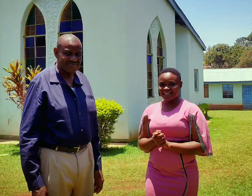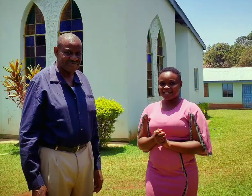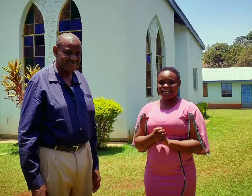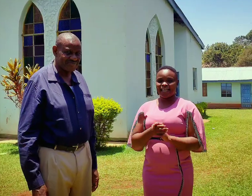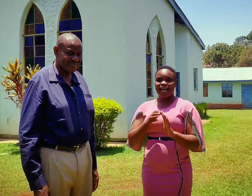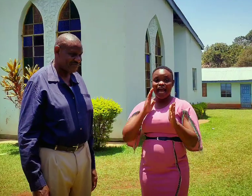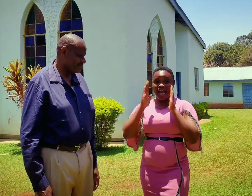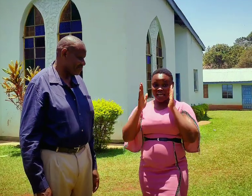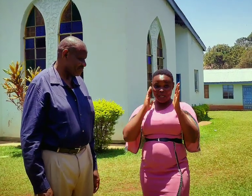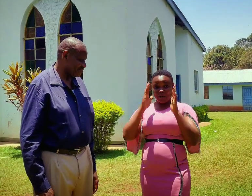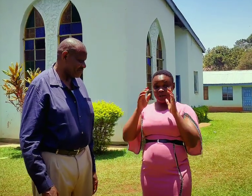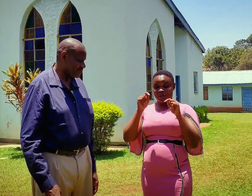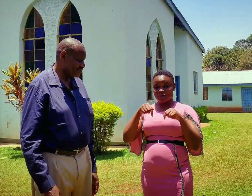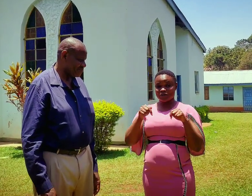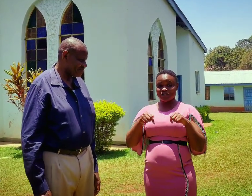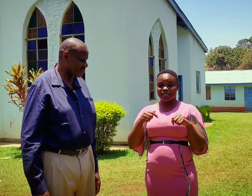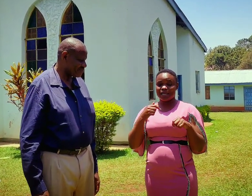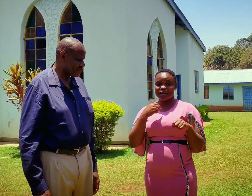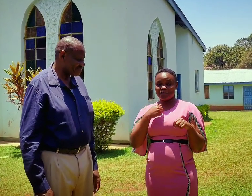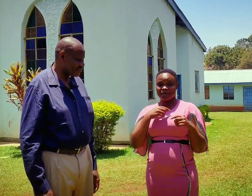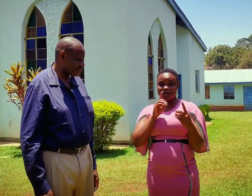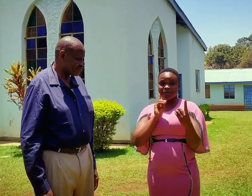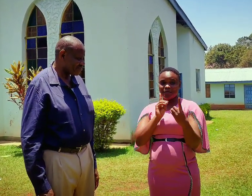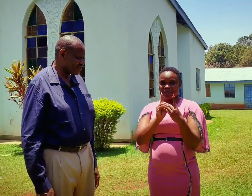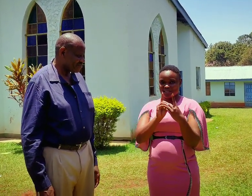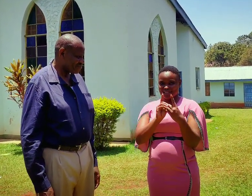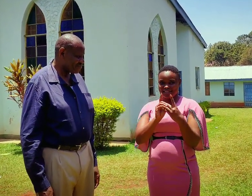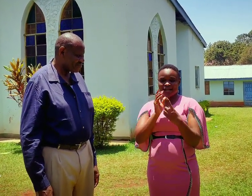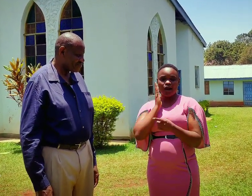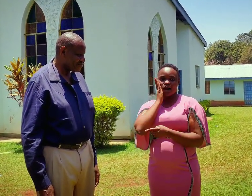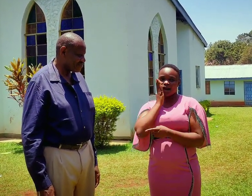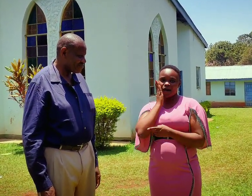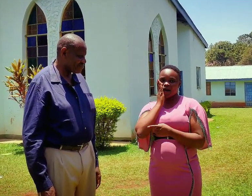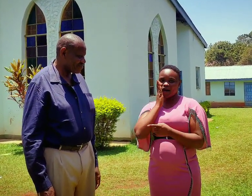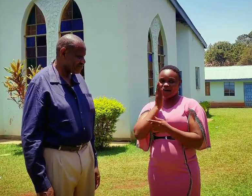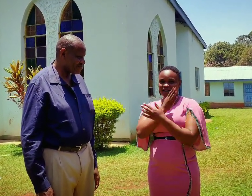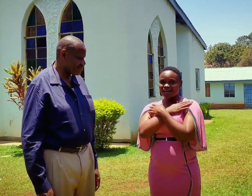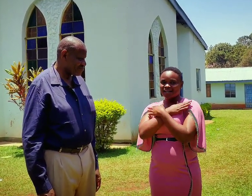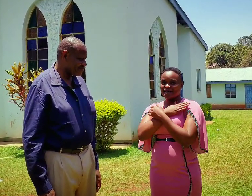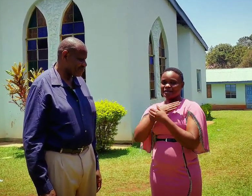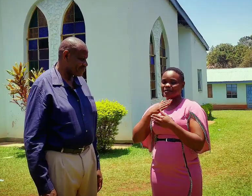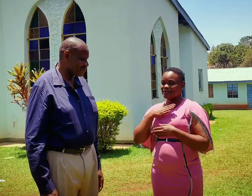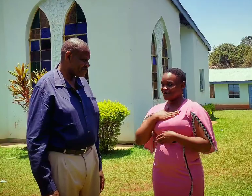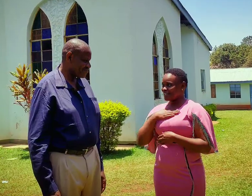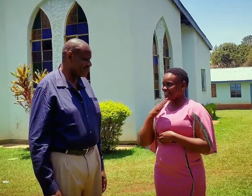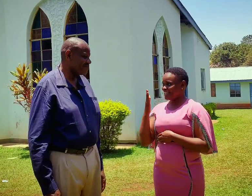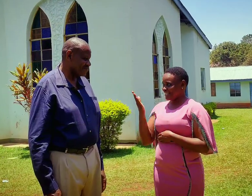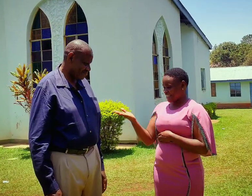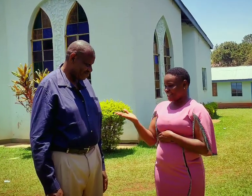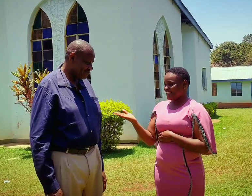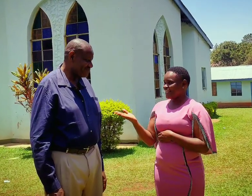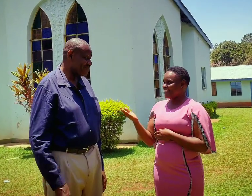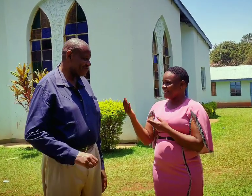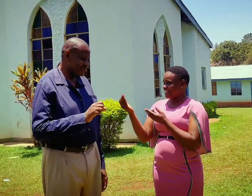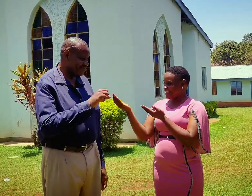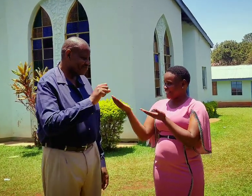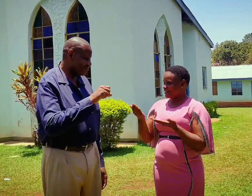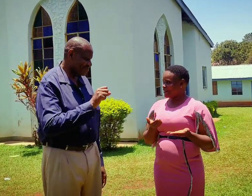Hello my people, today I met Washington Akaranga, he's my friend, he's here, welcome,